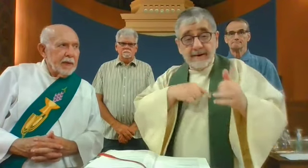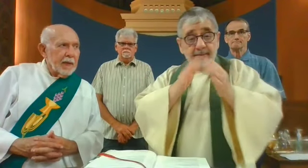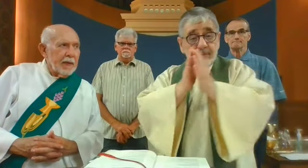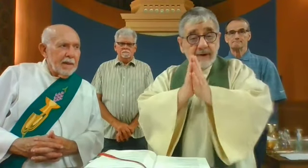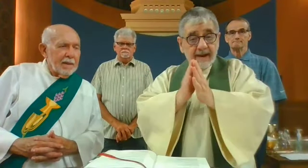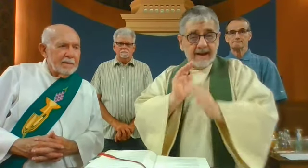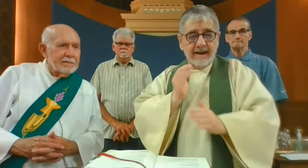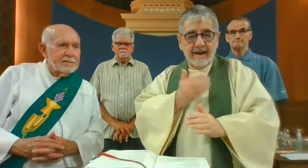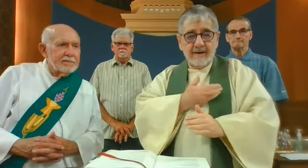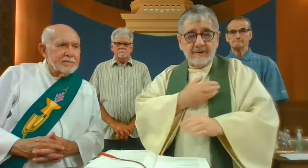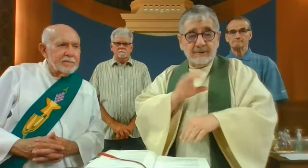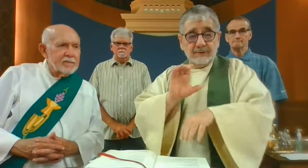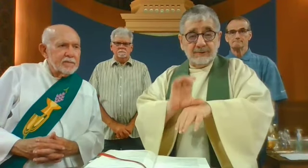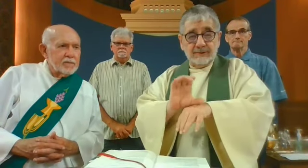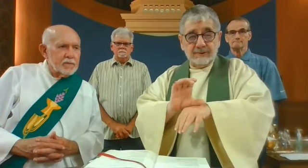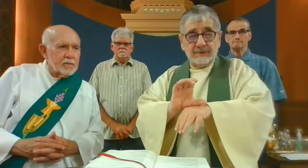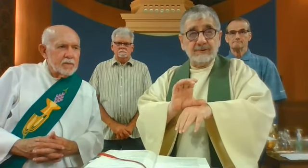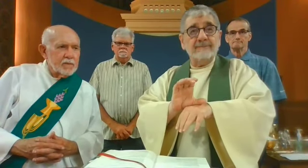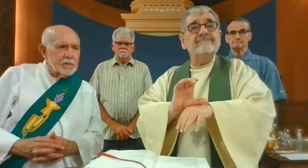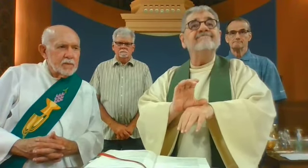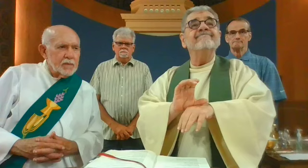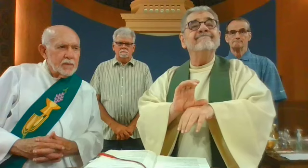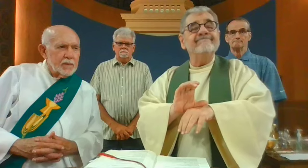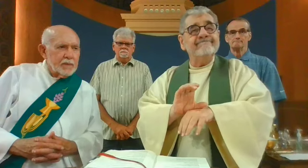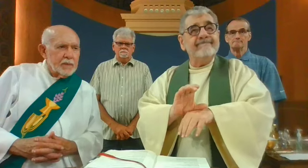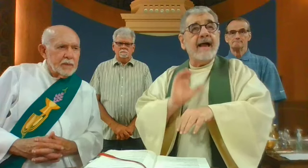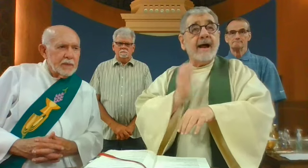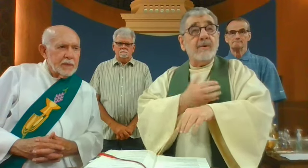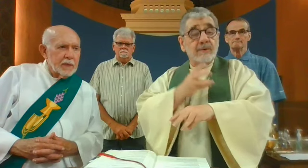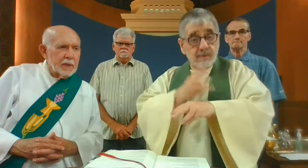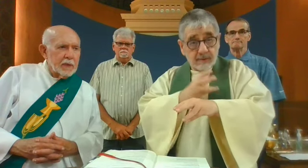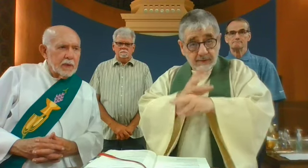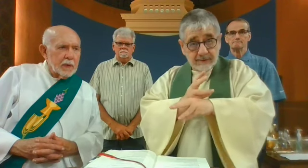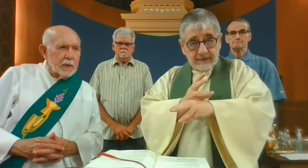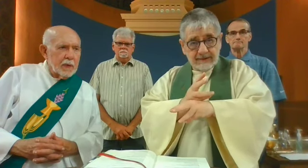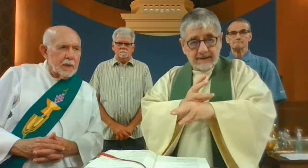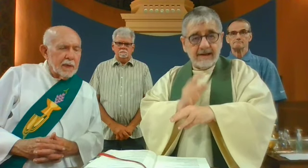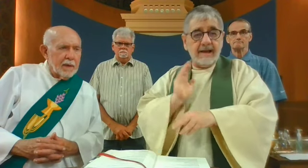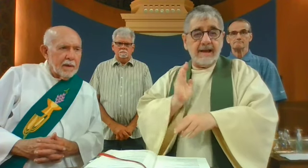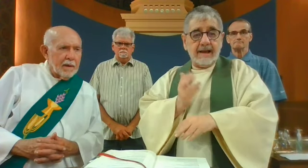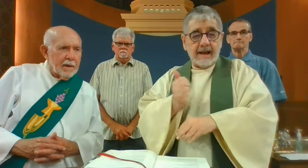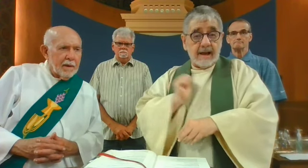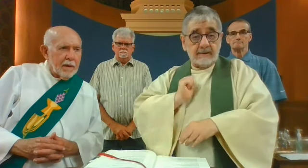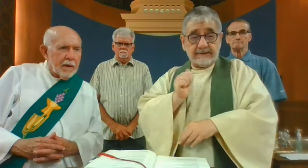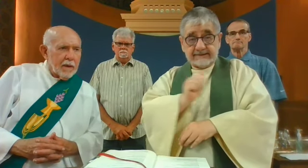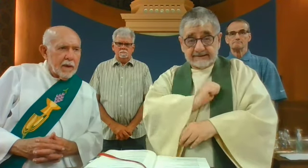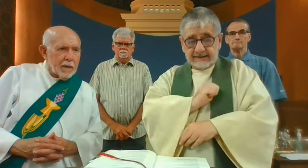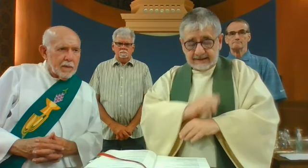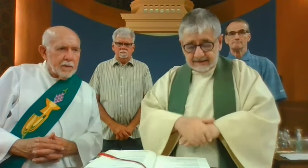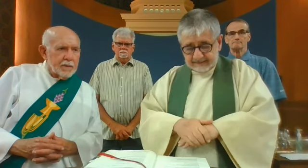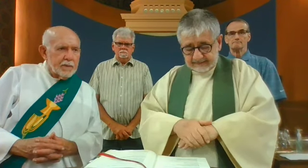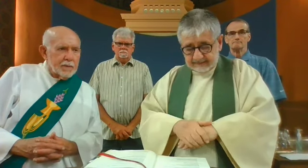let us pray for our church, our world, and ourselves.